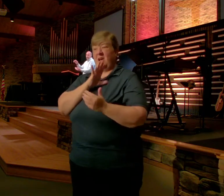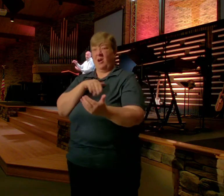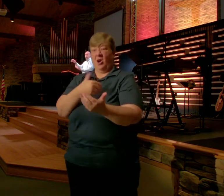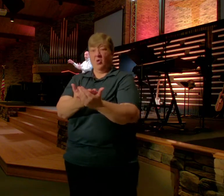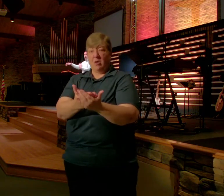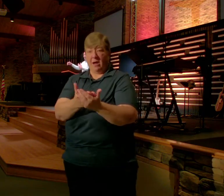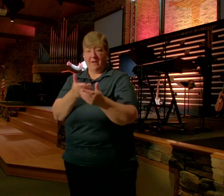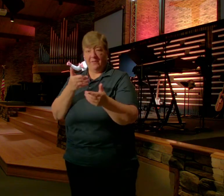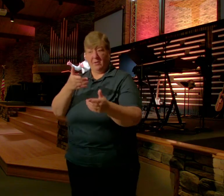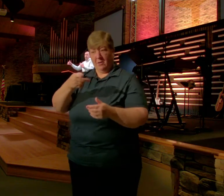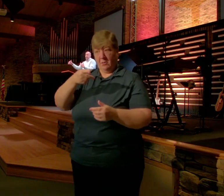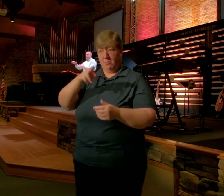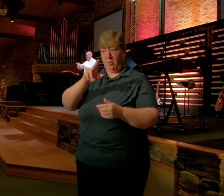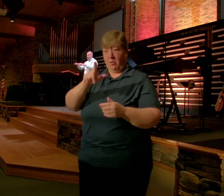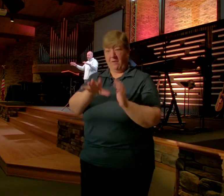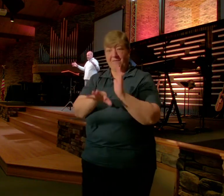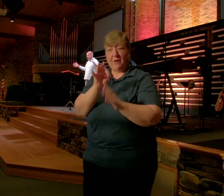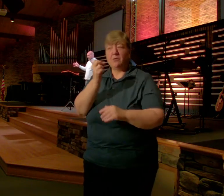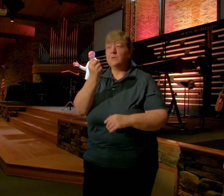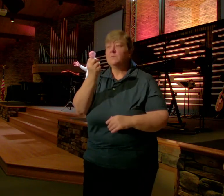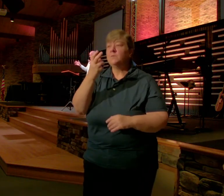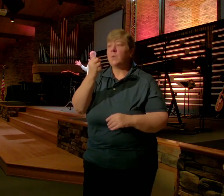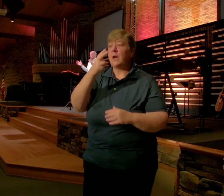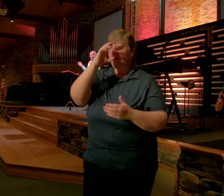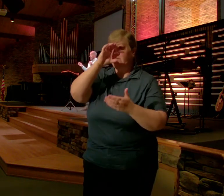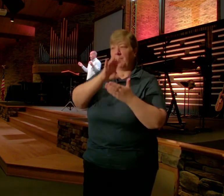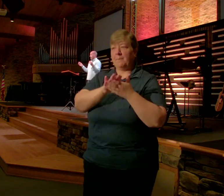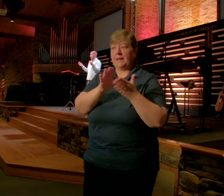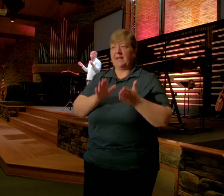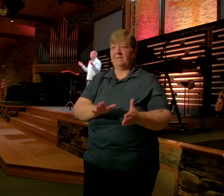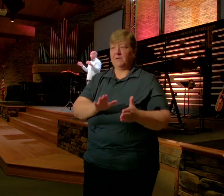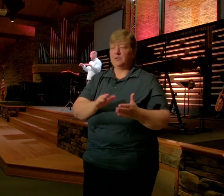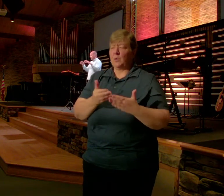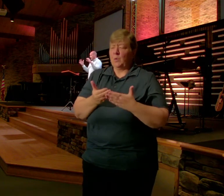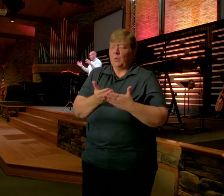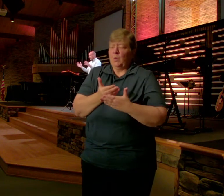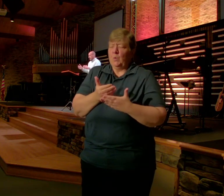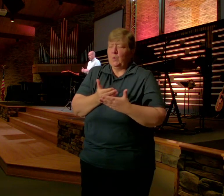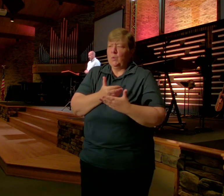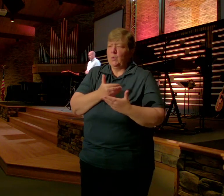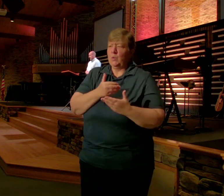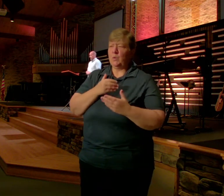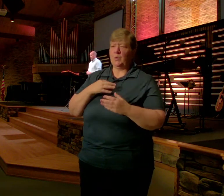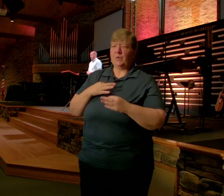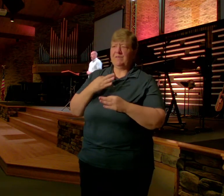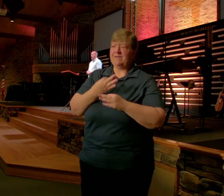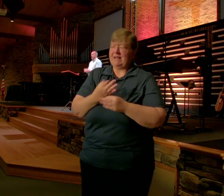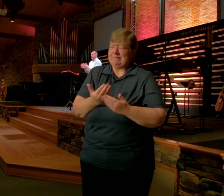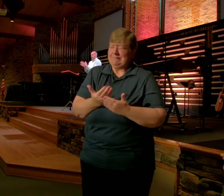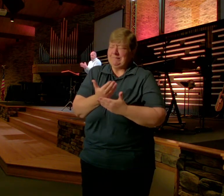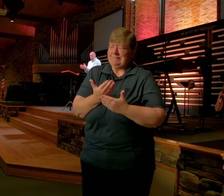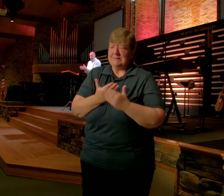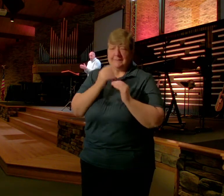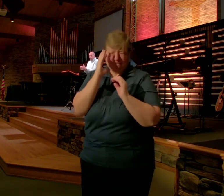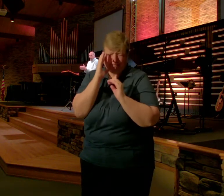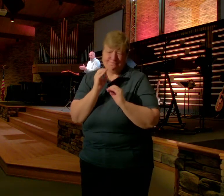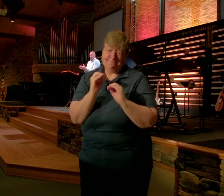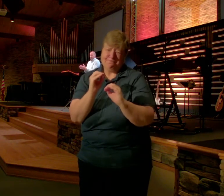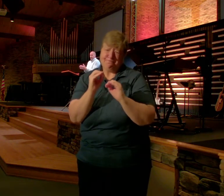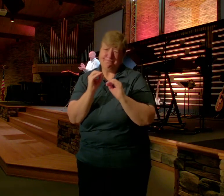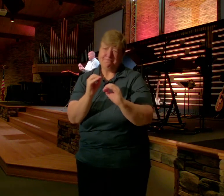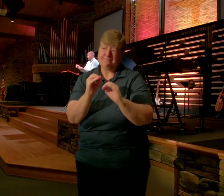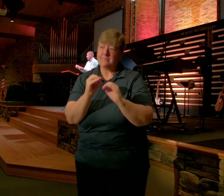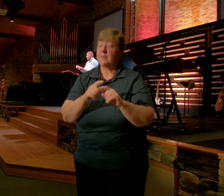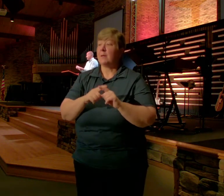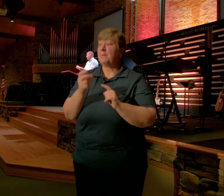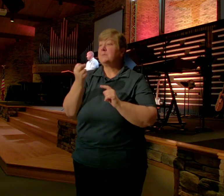That were already there Very young In their faith And so he had to teach them a lot But there was just 12 believers